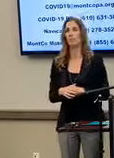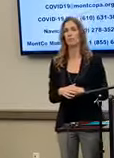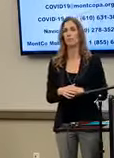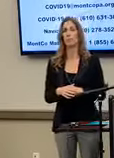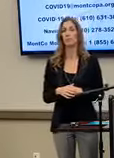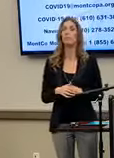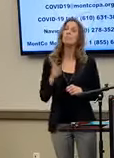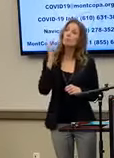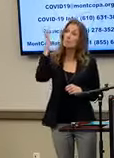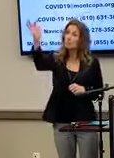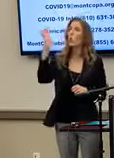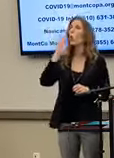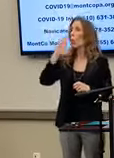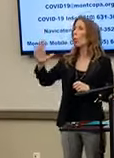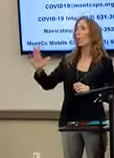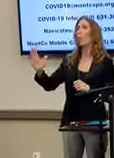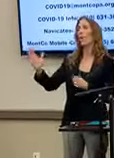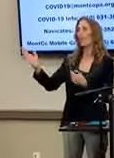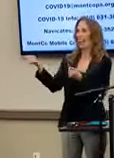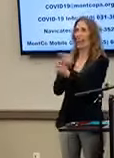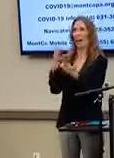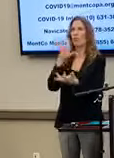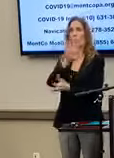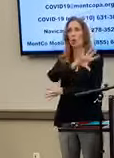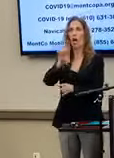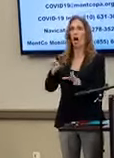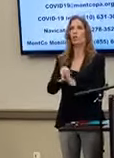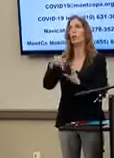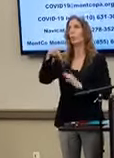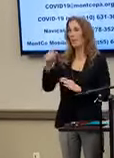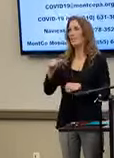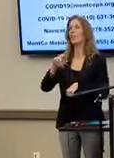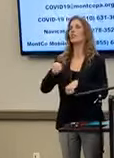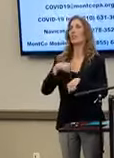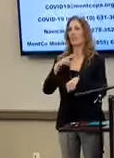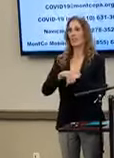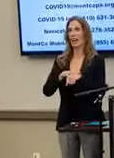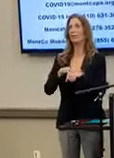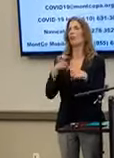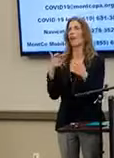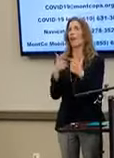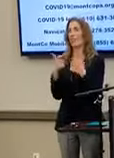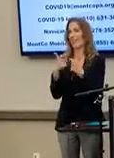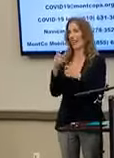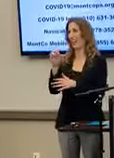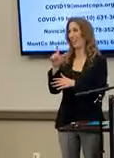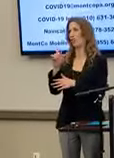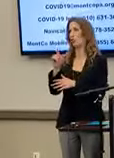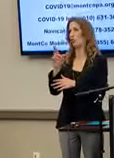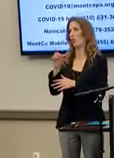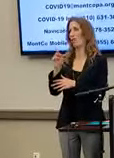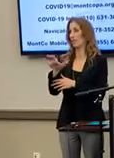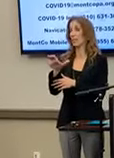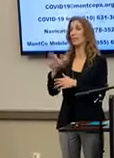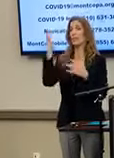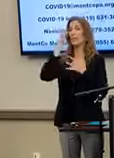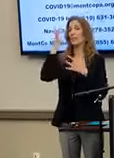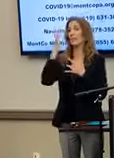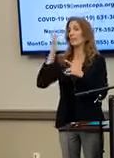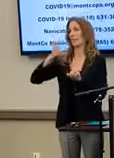ultimately does get loaded into the Pennsylvania National Electronic Disease Surveillance